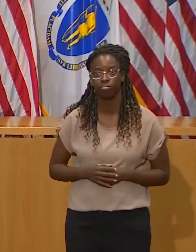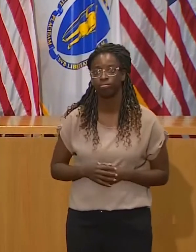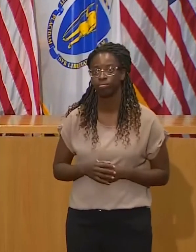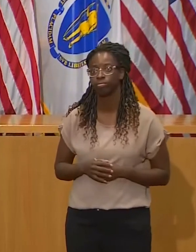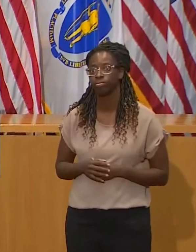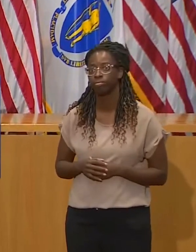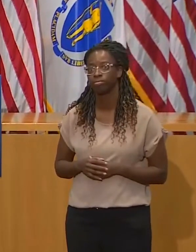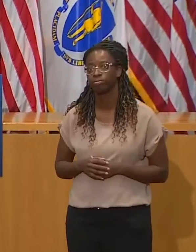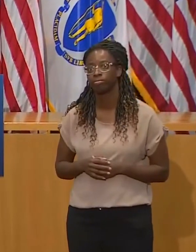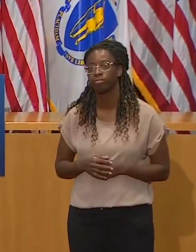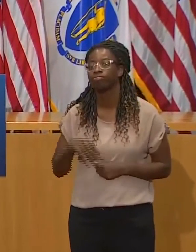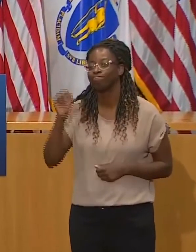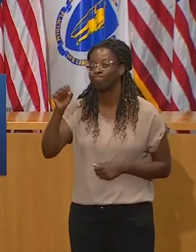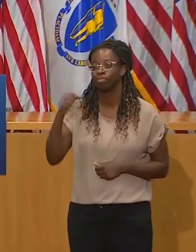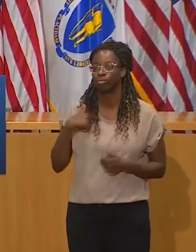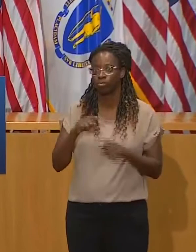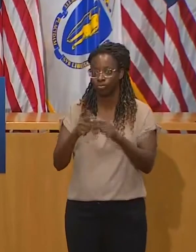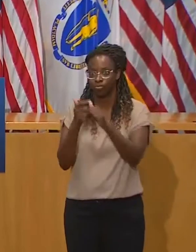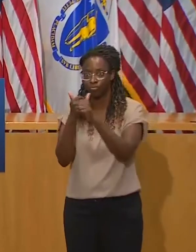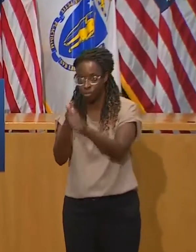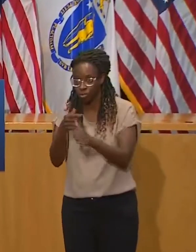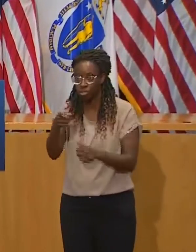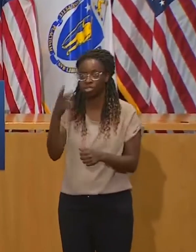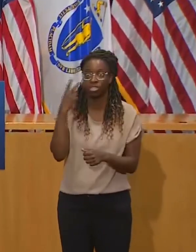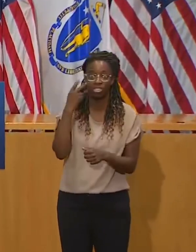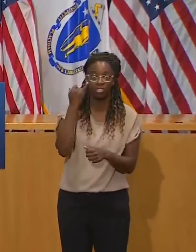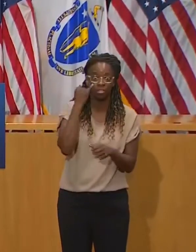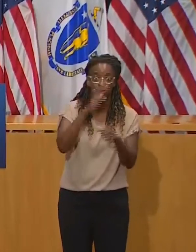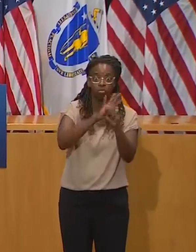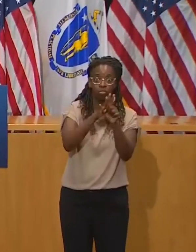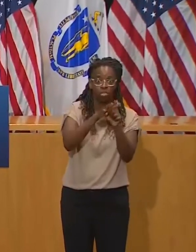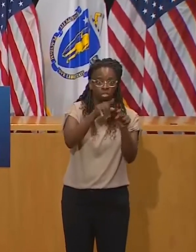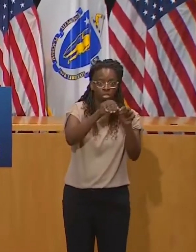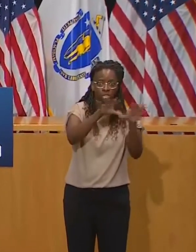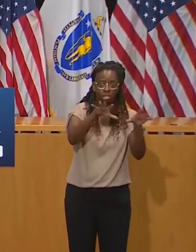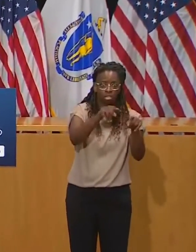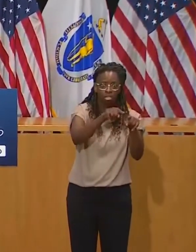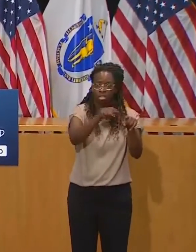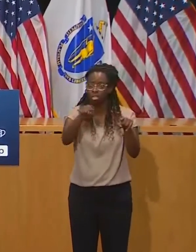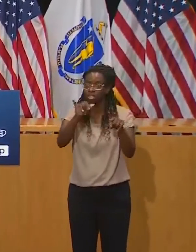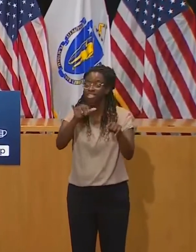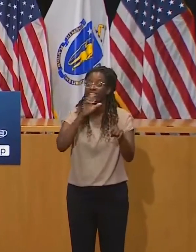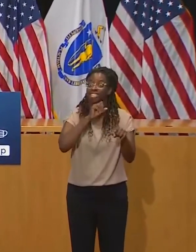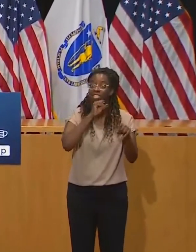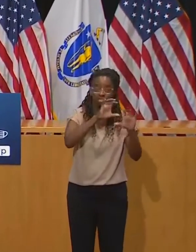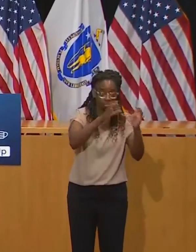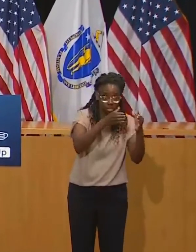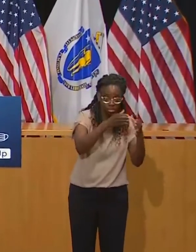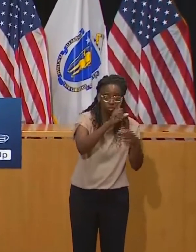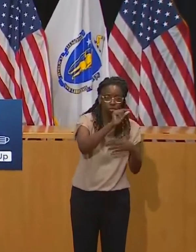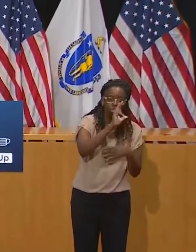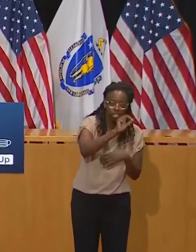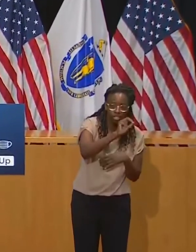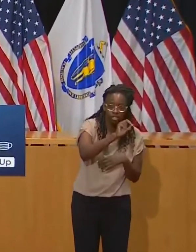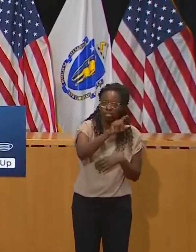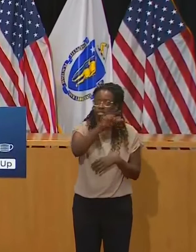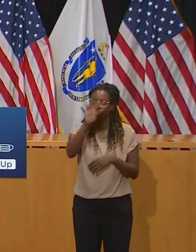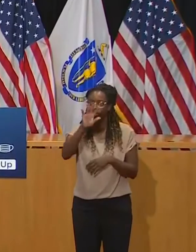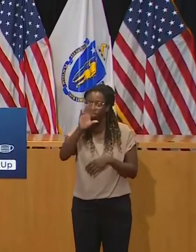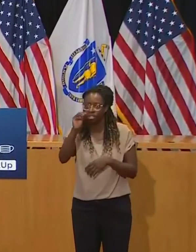this population here, there's a lot of evidence that this population just doesn't get as sick